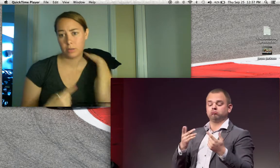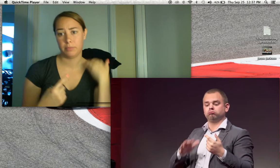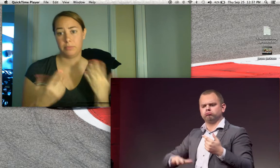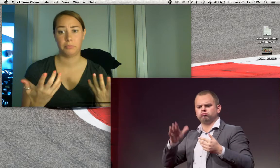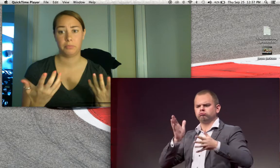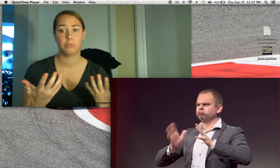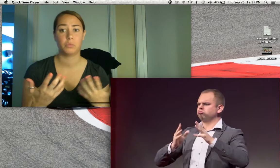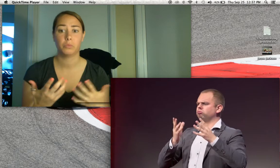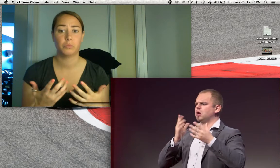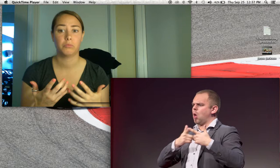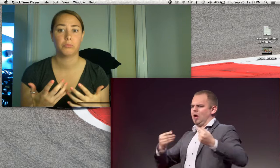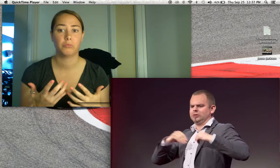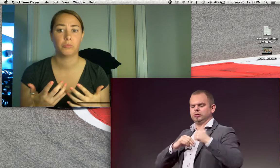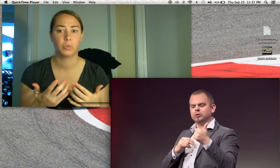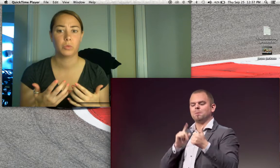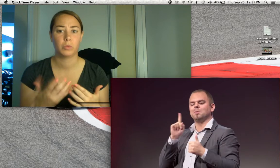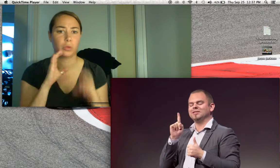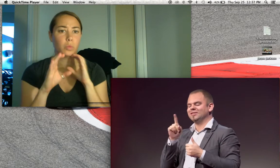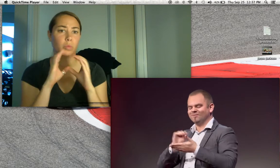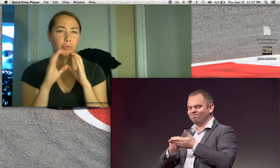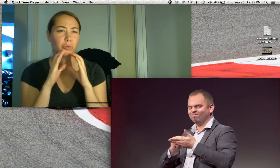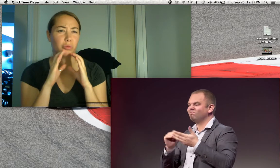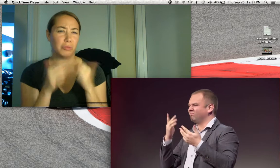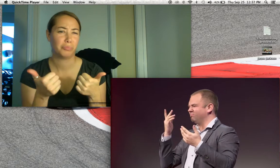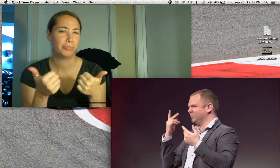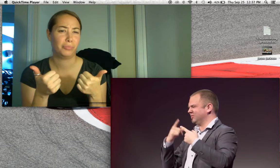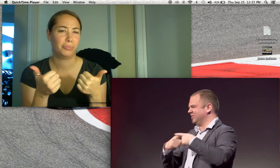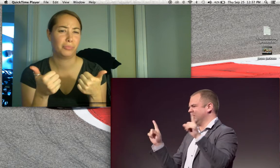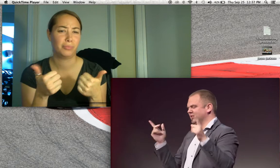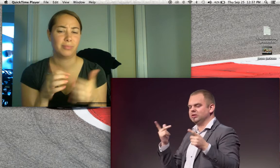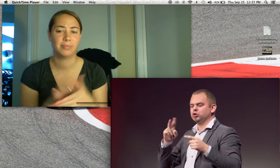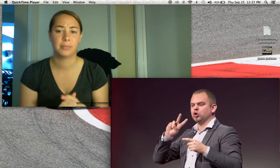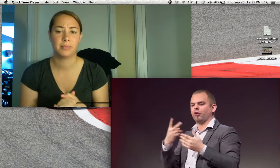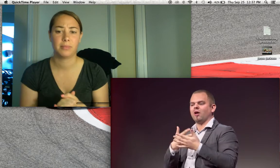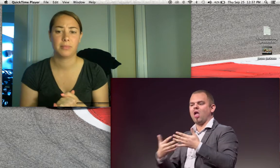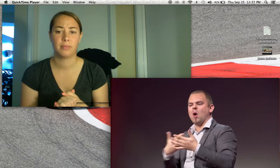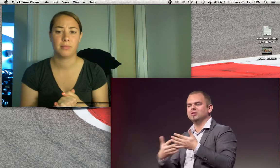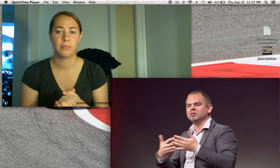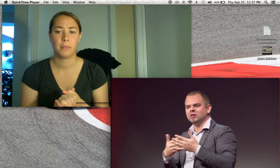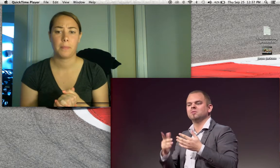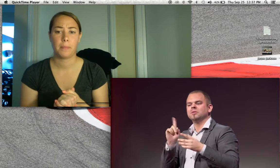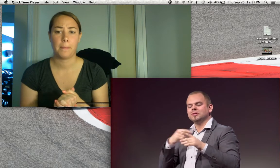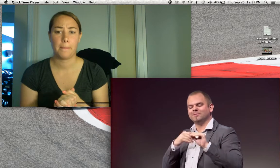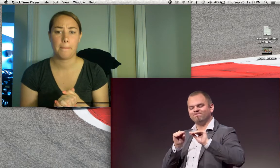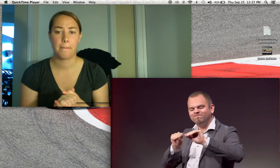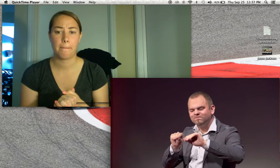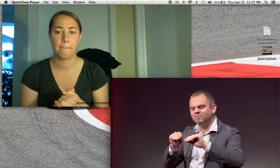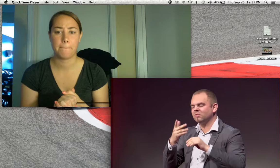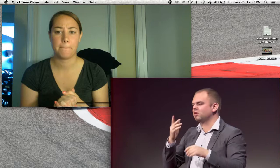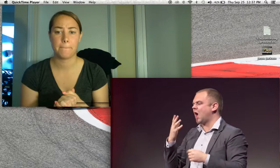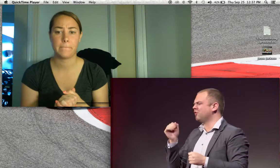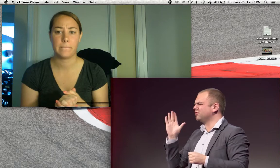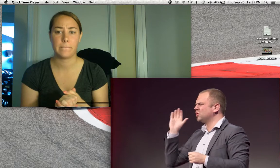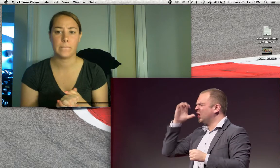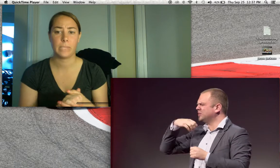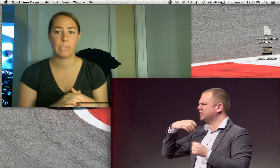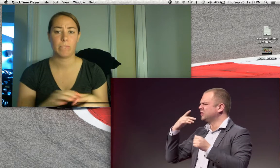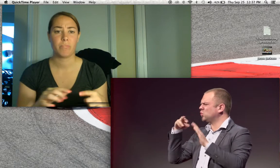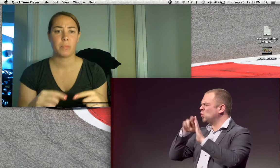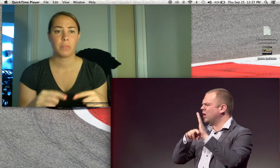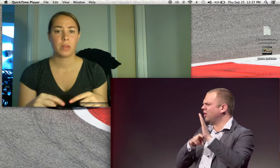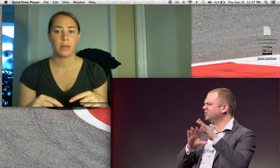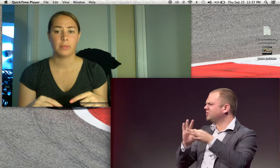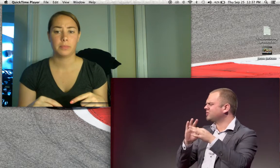written and spoken, but they have Dutch Sign Language as their first language, so they learn